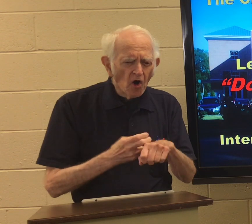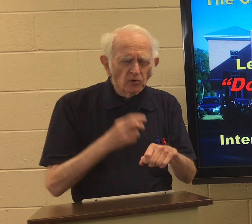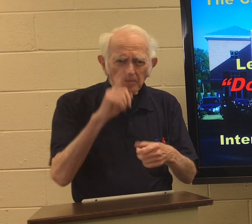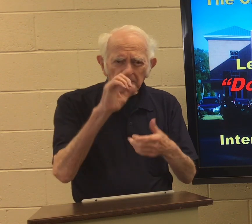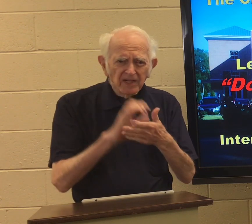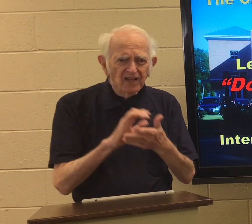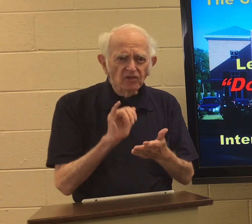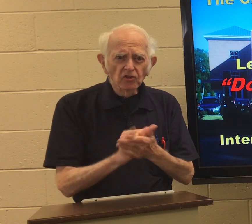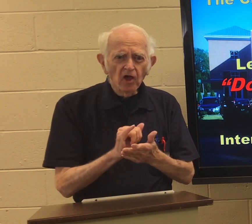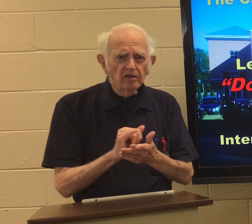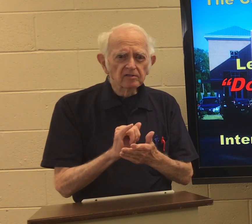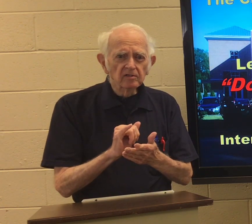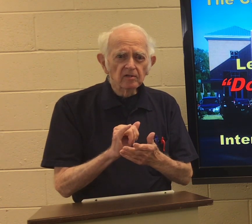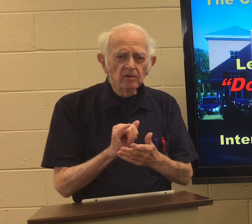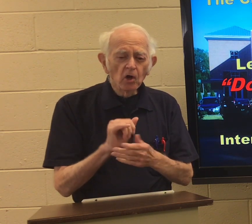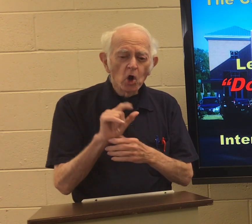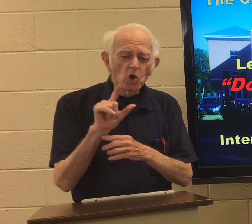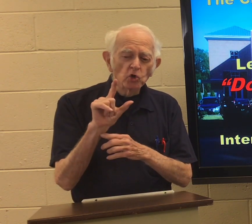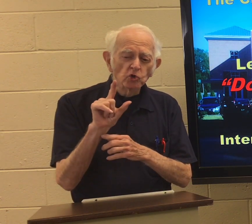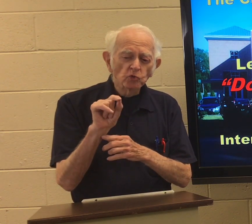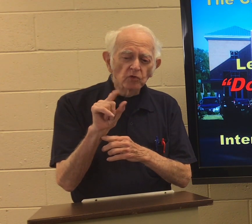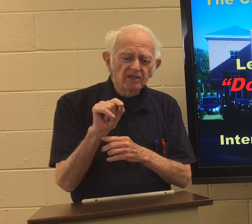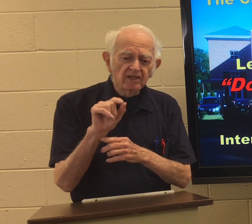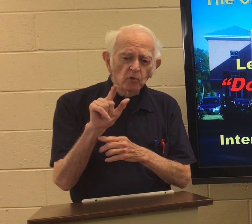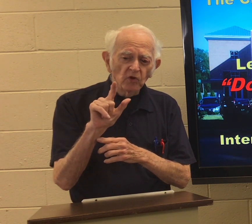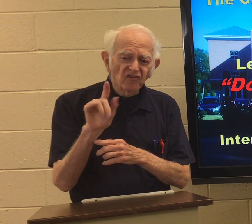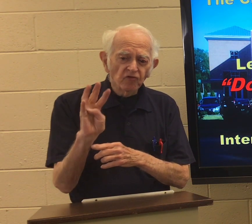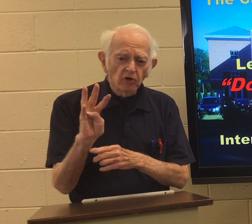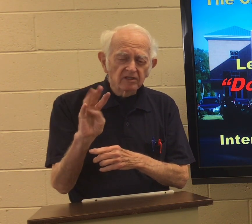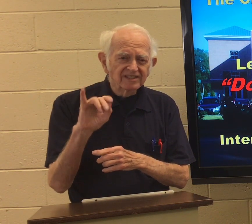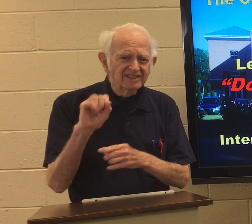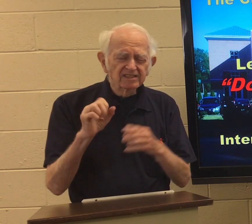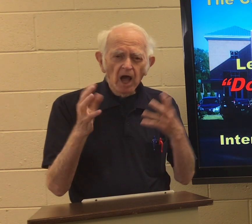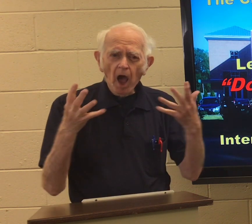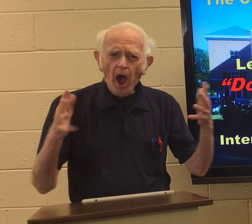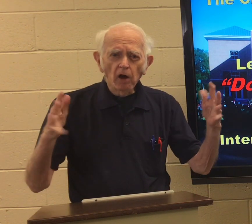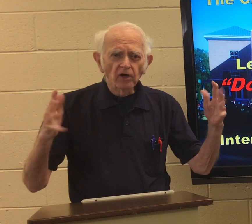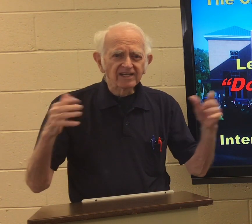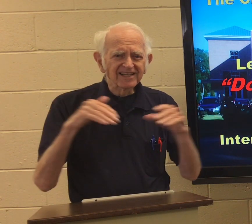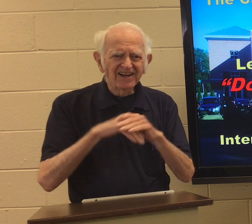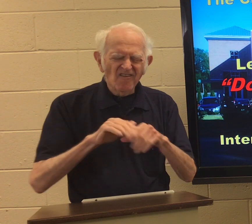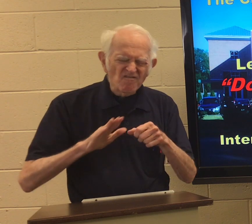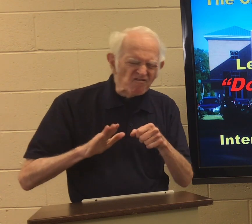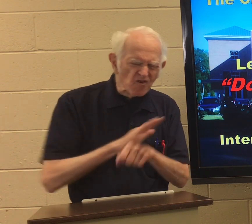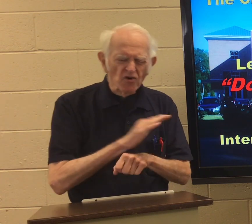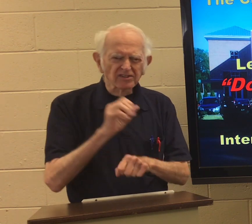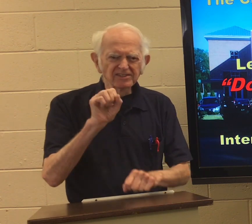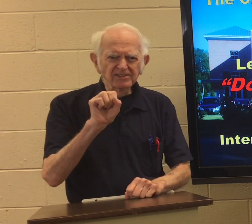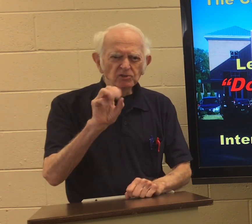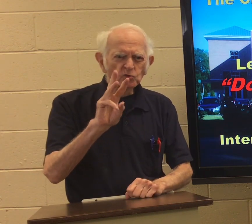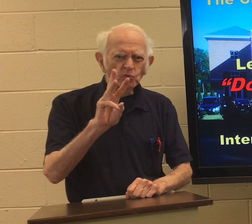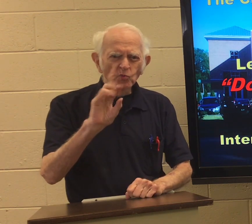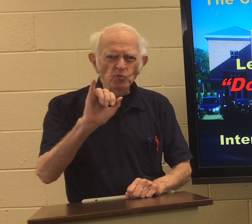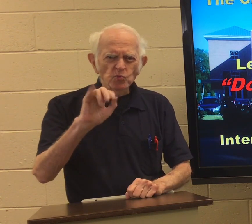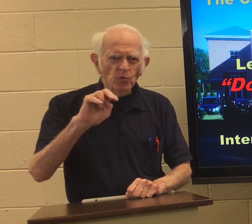It's hard to believe that 2024 is already in full swing.